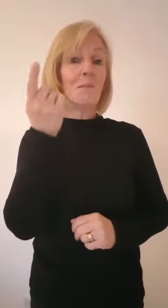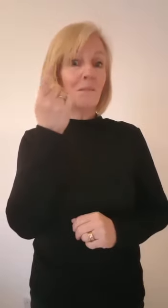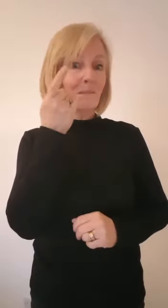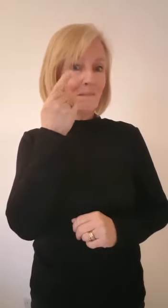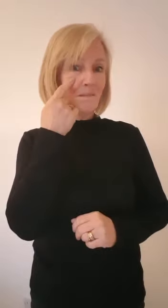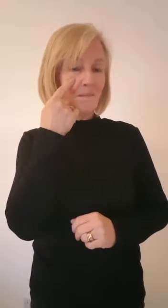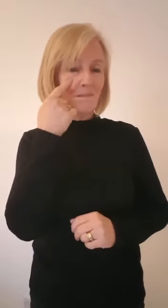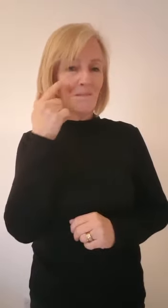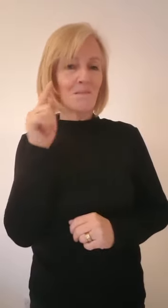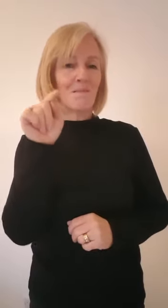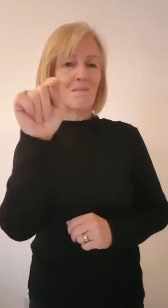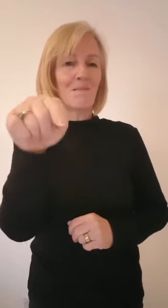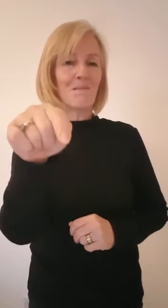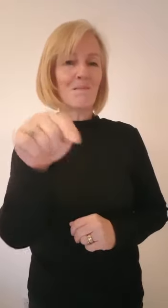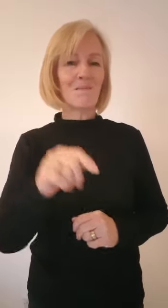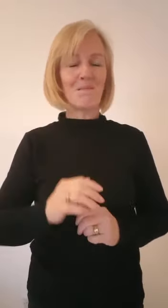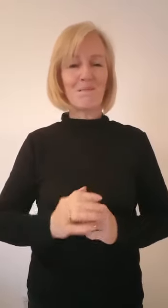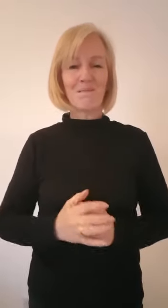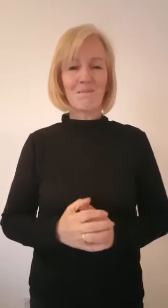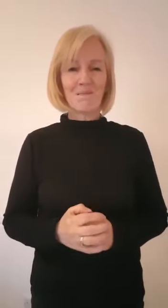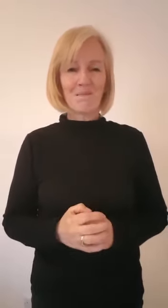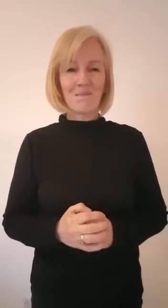Look forward to seeing you there! floor! the the